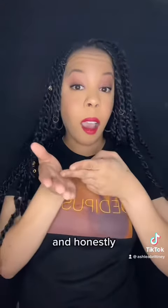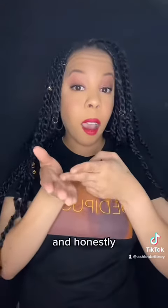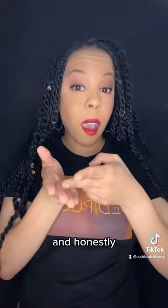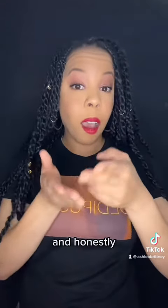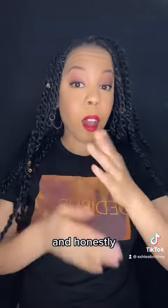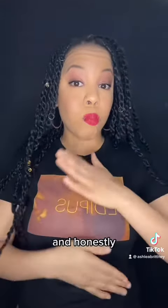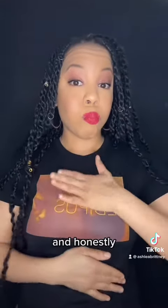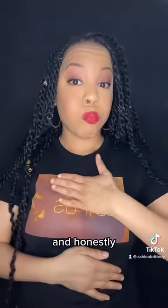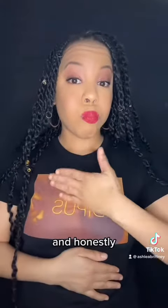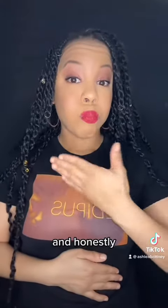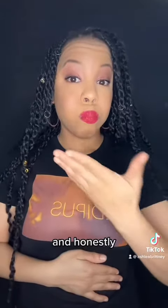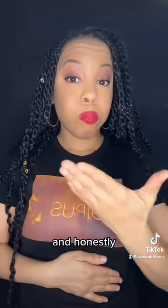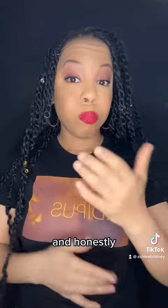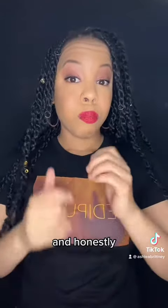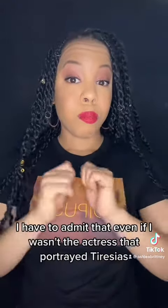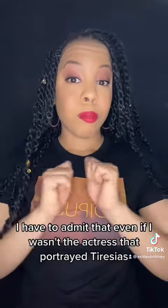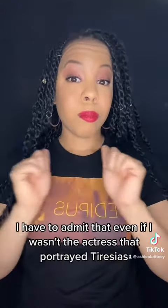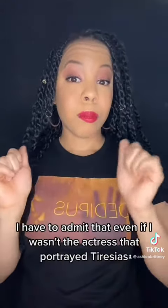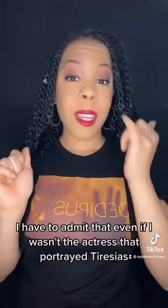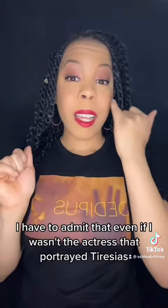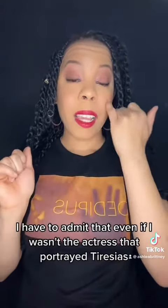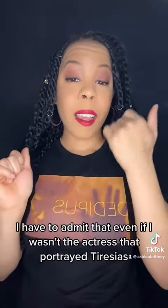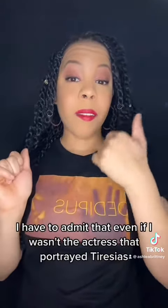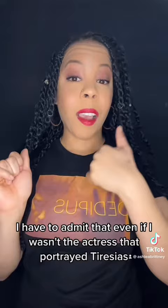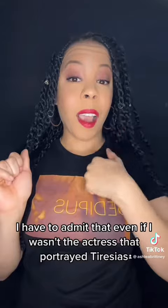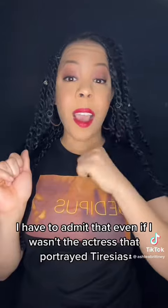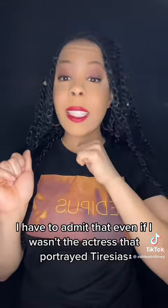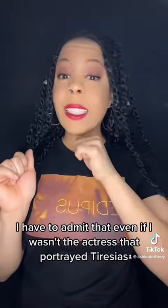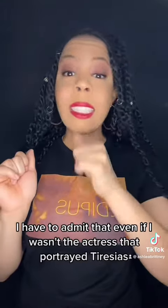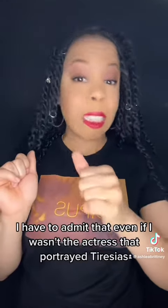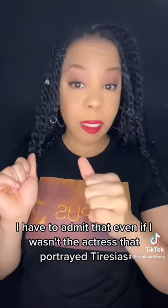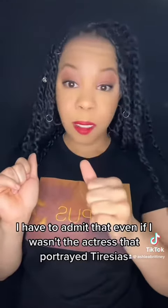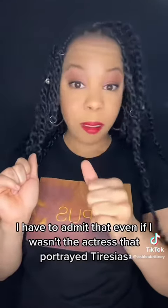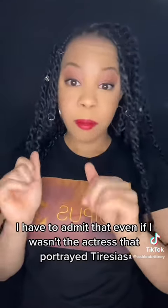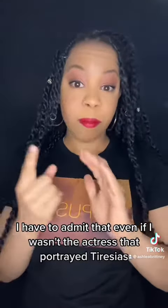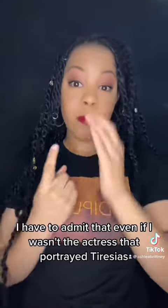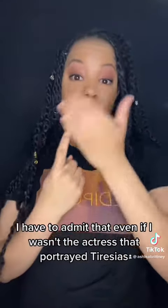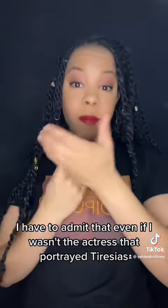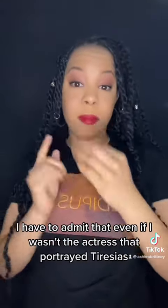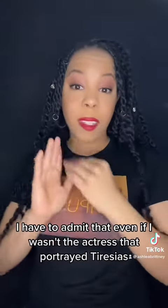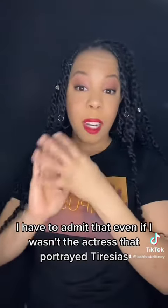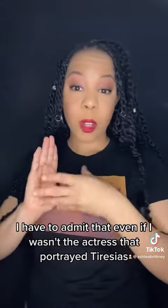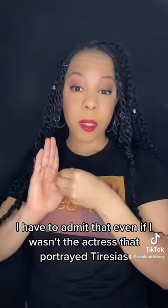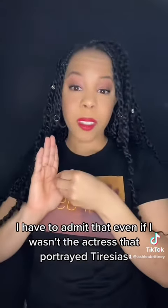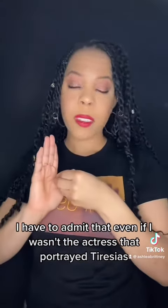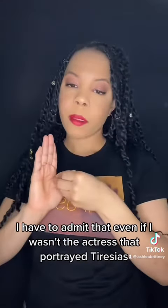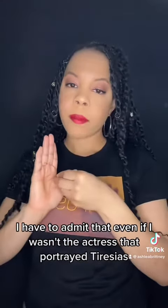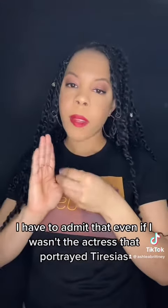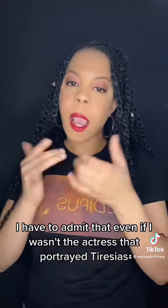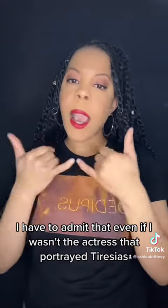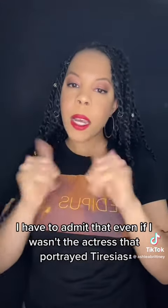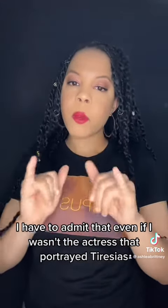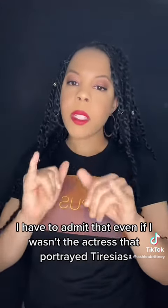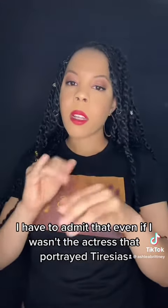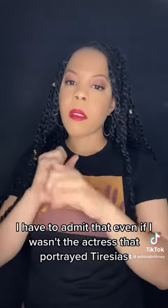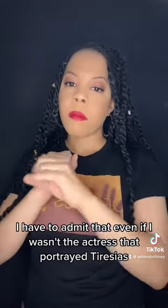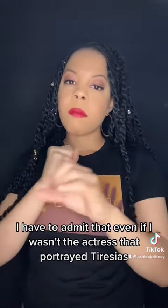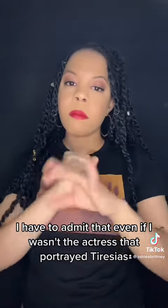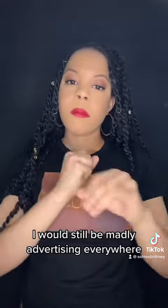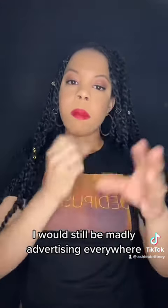And, honestly, I have to admit that even if I wasn't the actress that portrayed Tiresias, I would